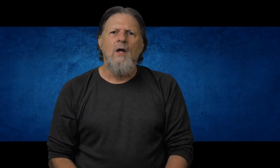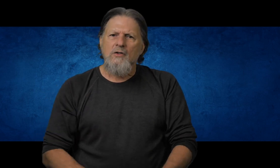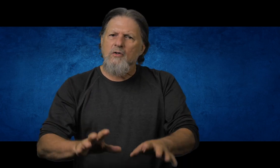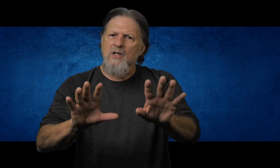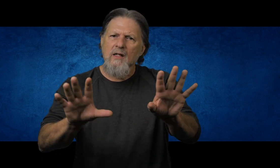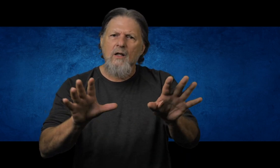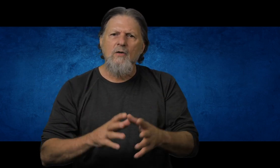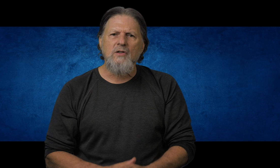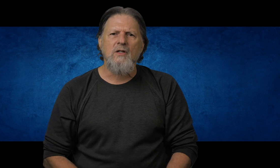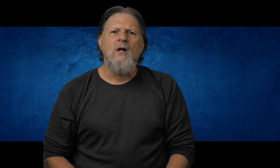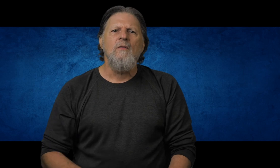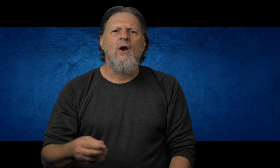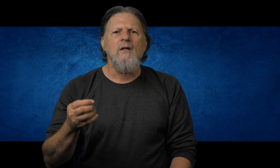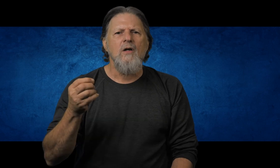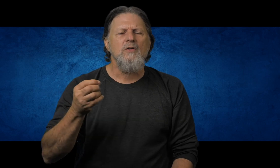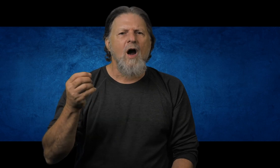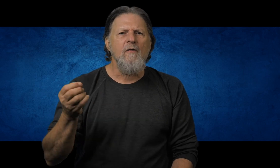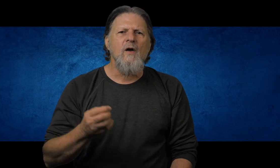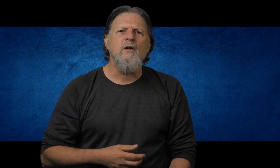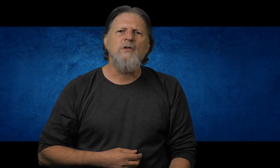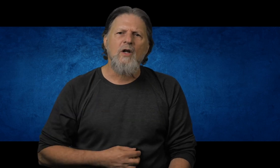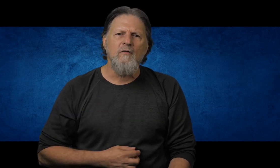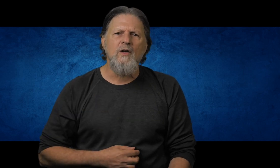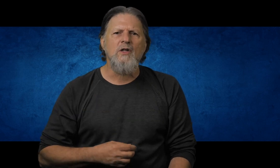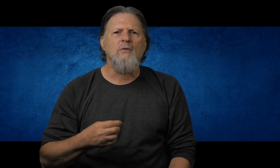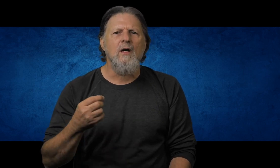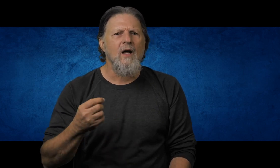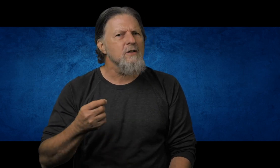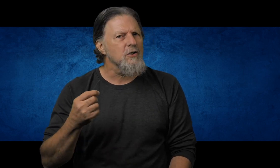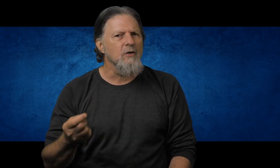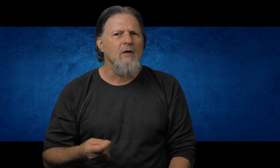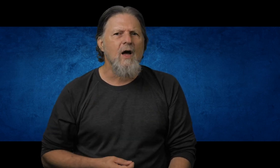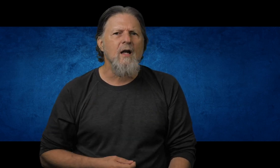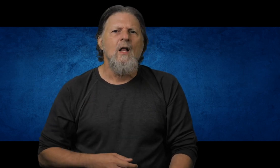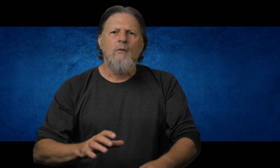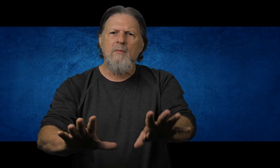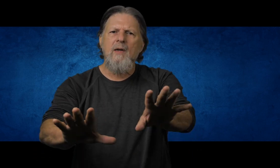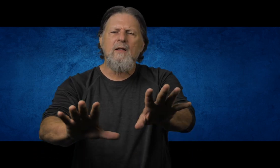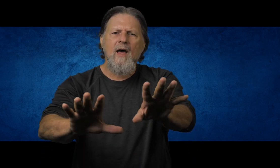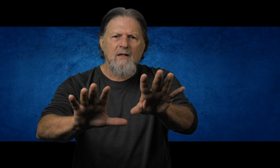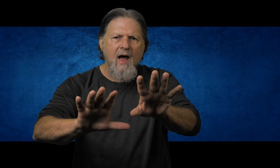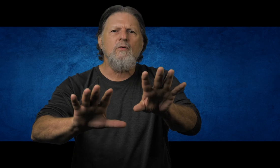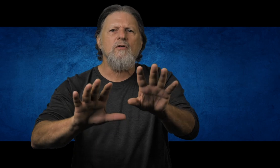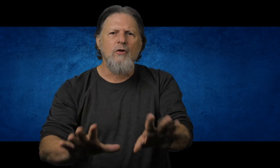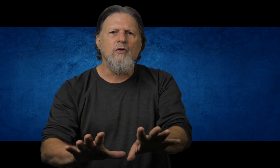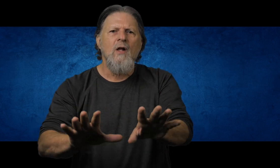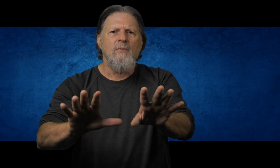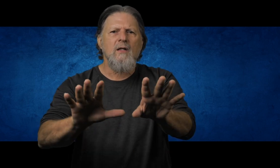So Satan accuses us, trying to use our failures to convince us we are not children of God. We meet that attack with truth that